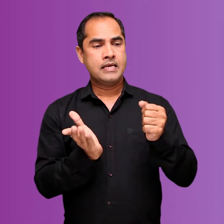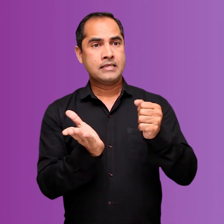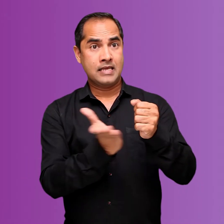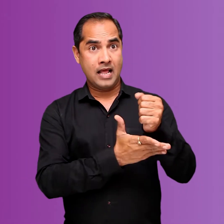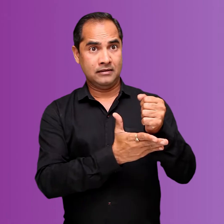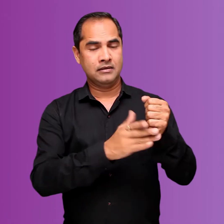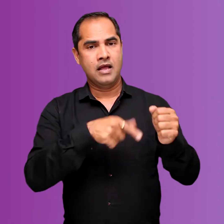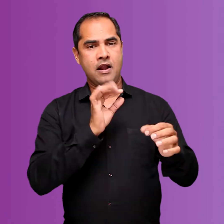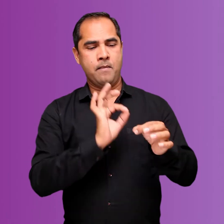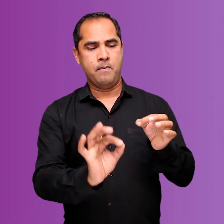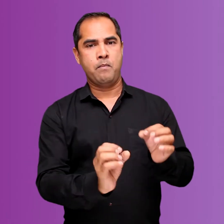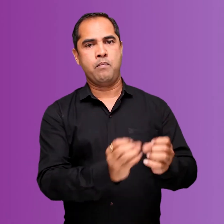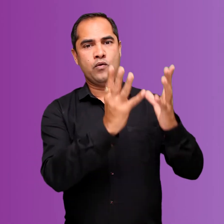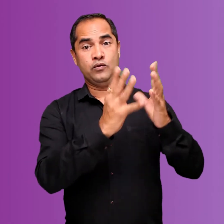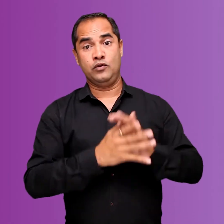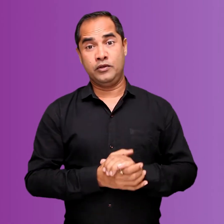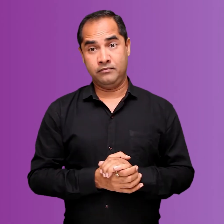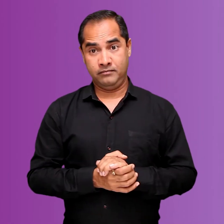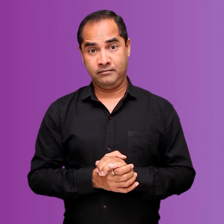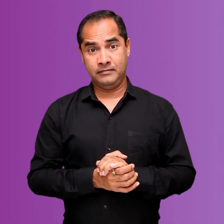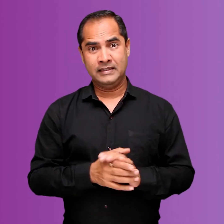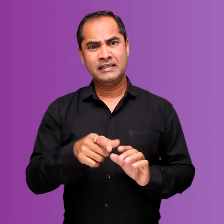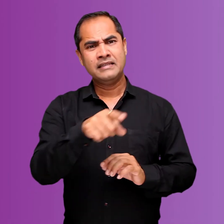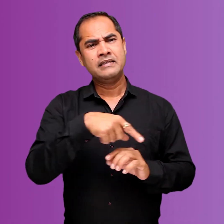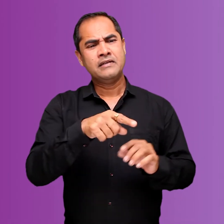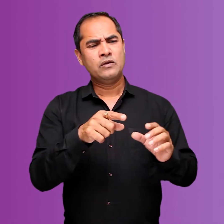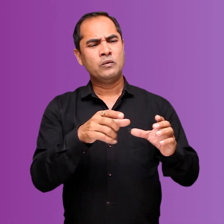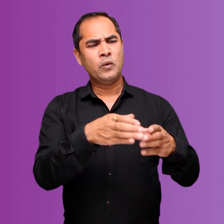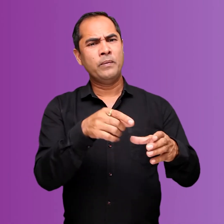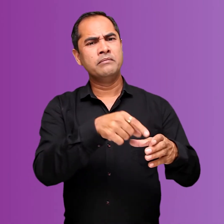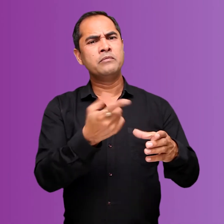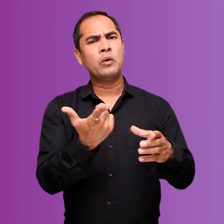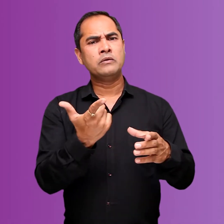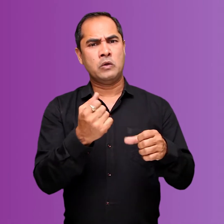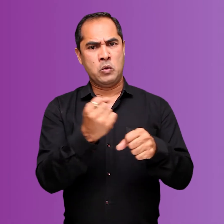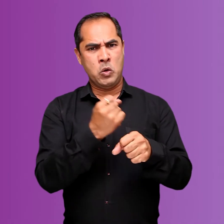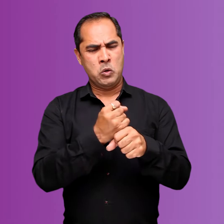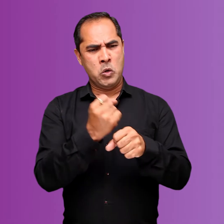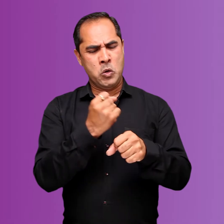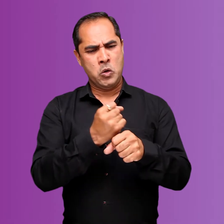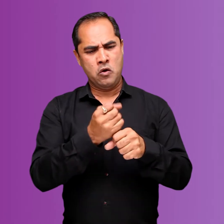The first group that we would be looking at today is slash unborn agriculture